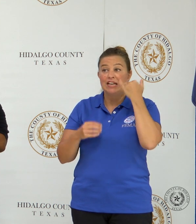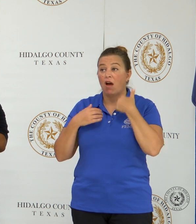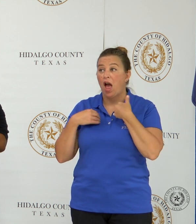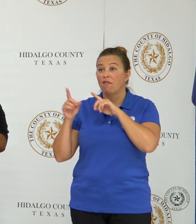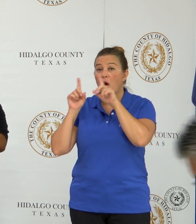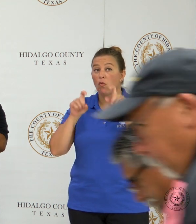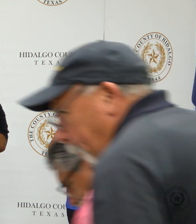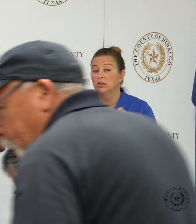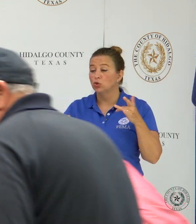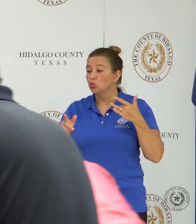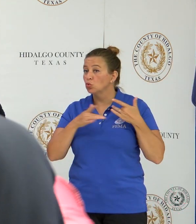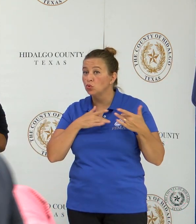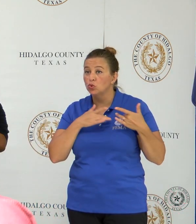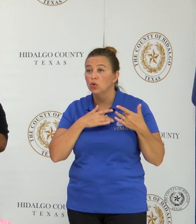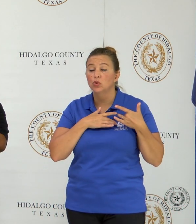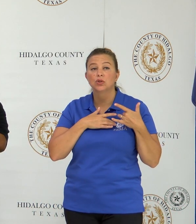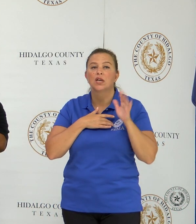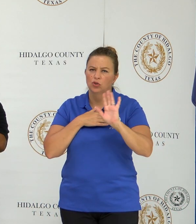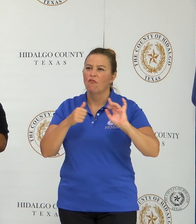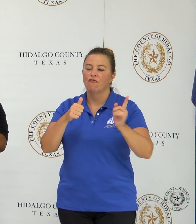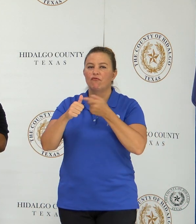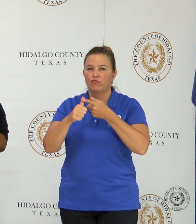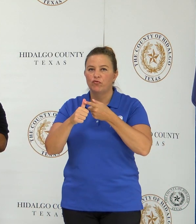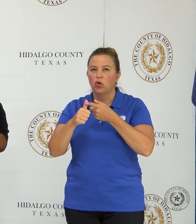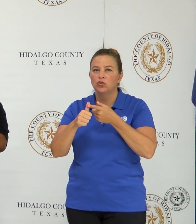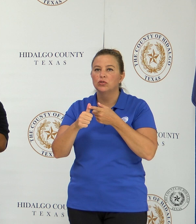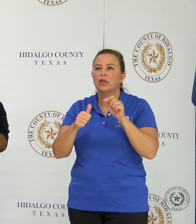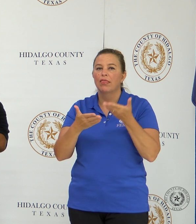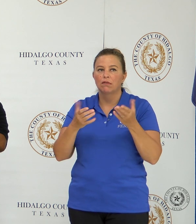questions or concerns, that would be your first resource.